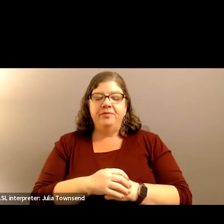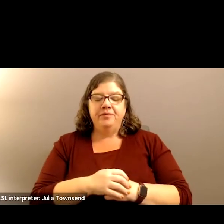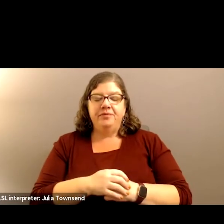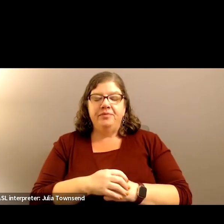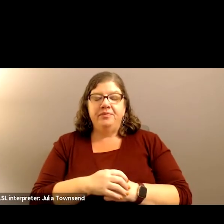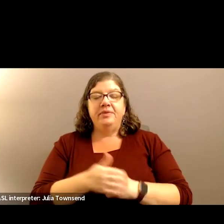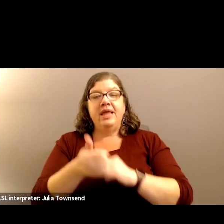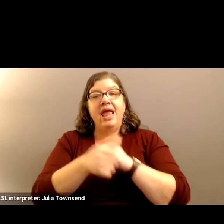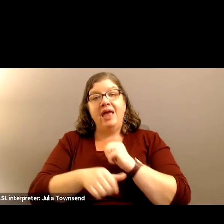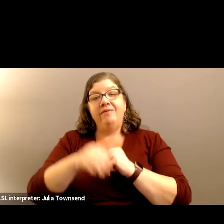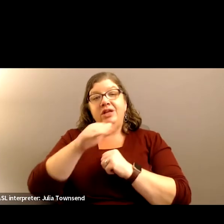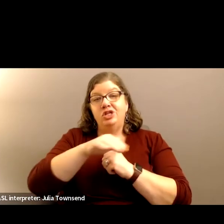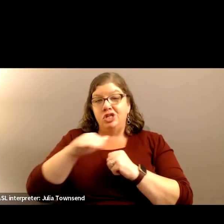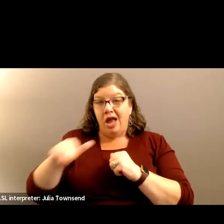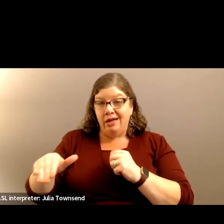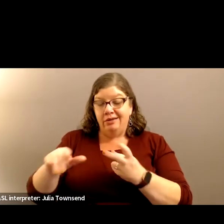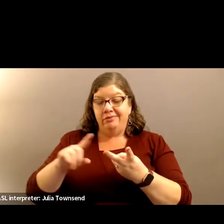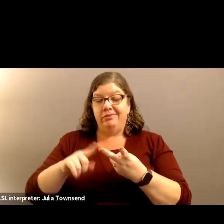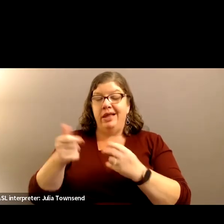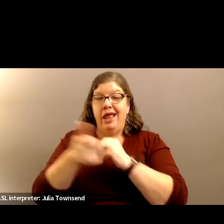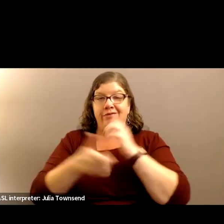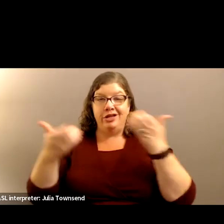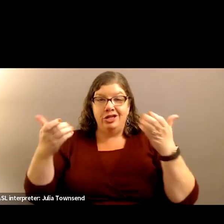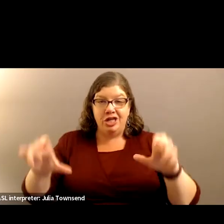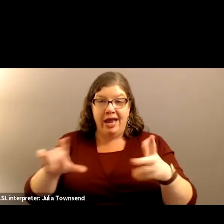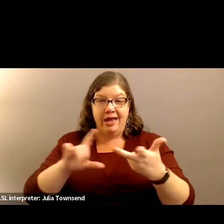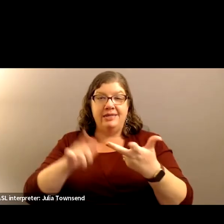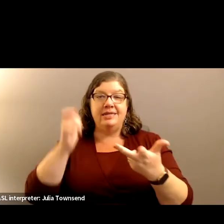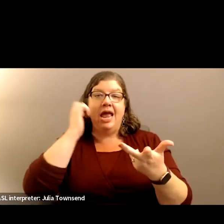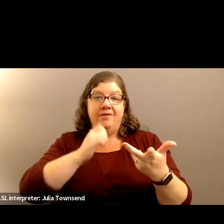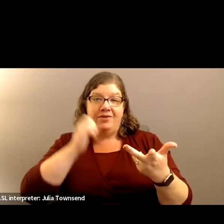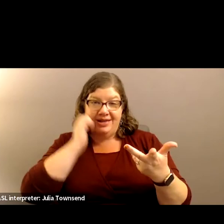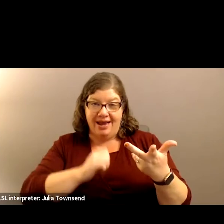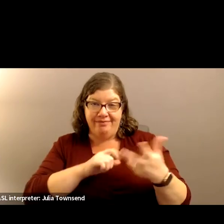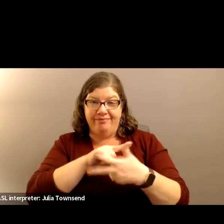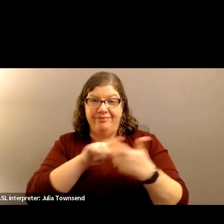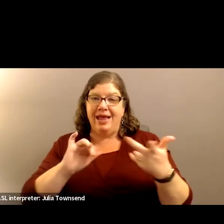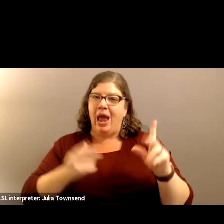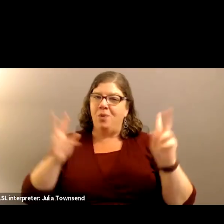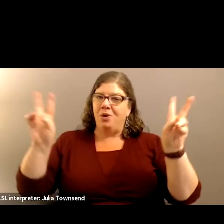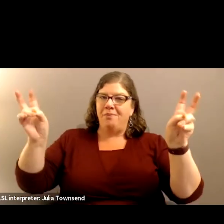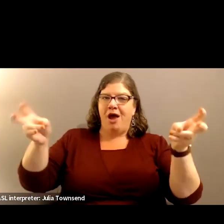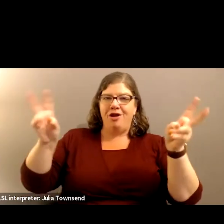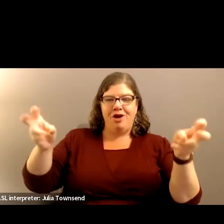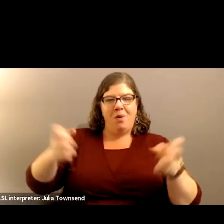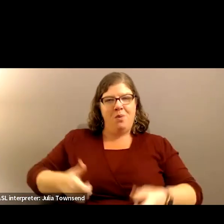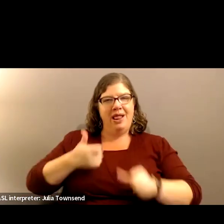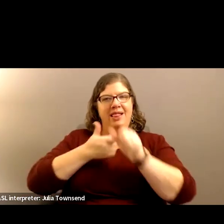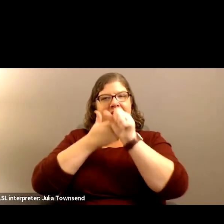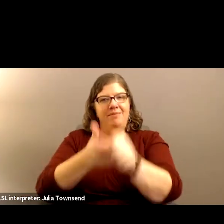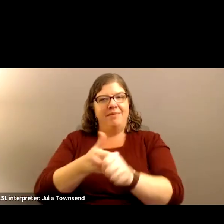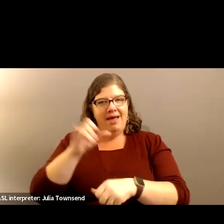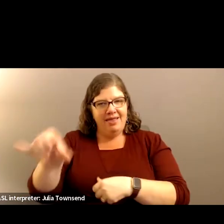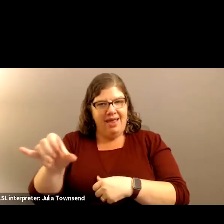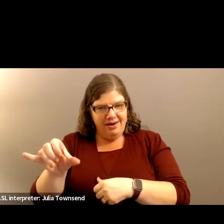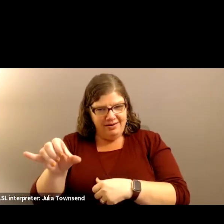Every child, every chance, every day. That's our motto. It's what we live by.